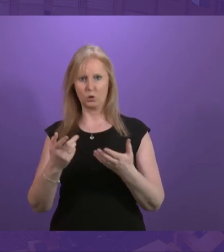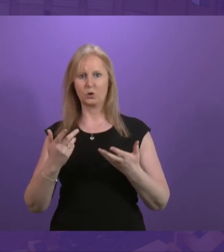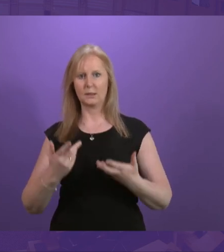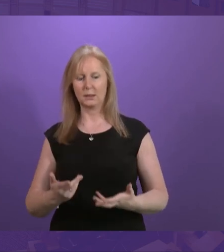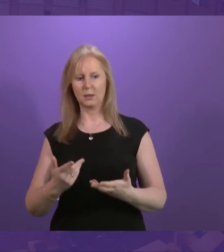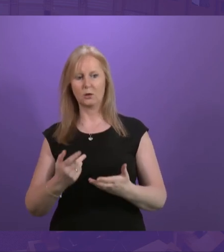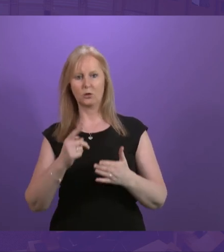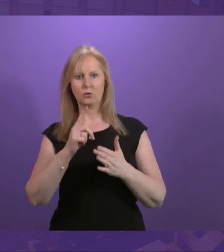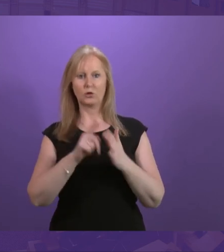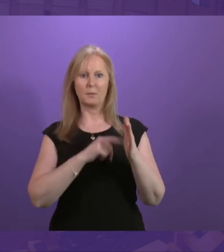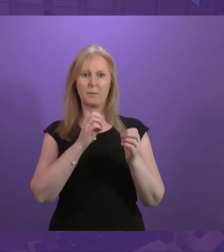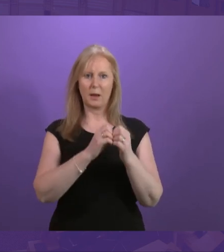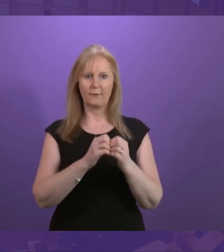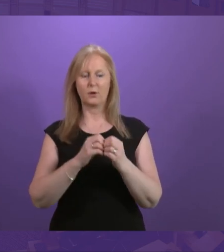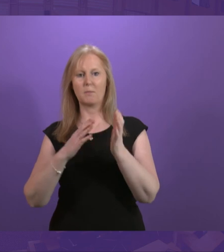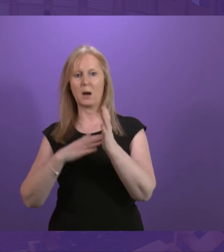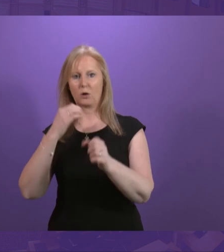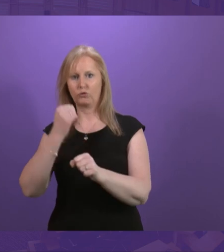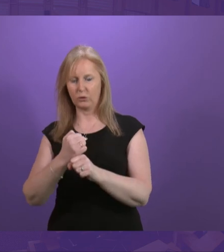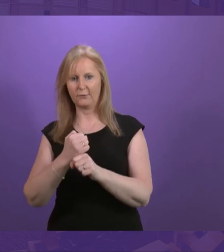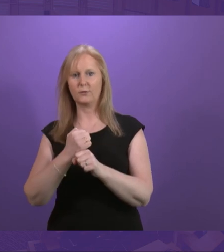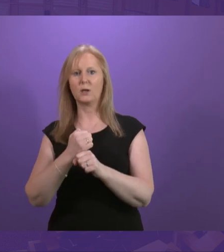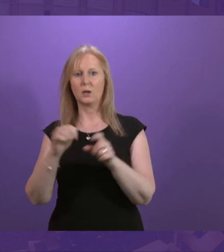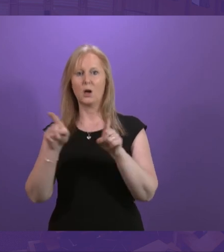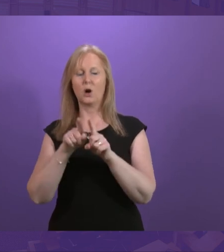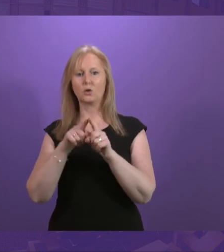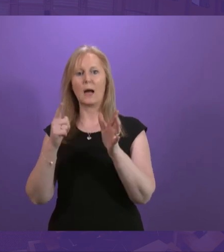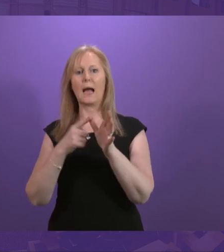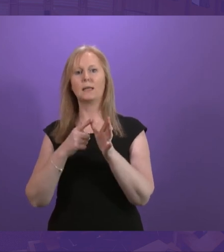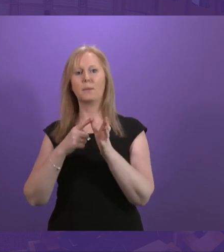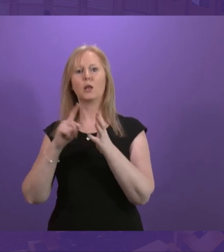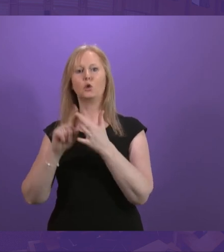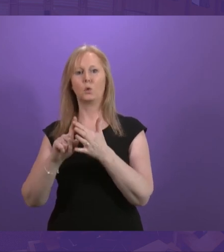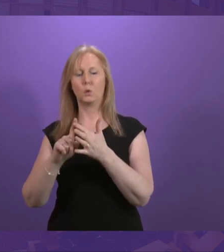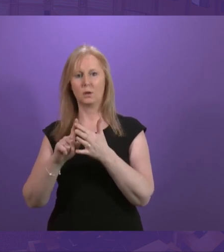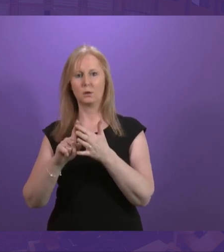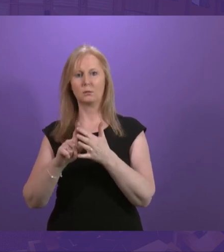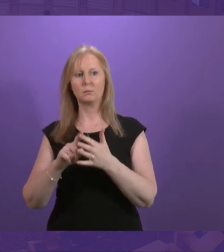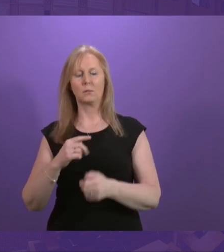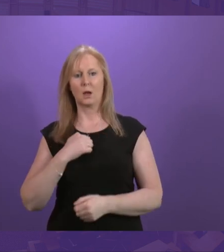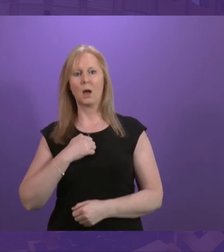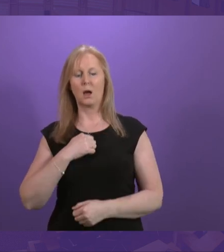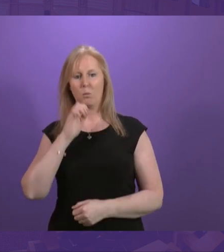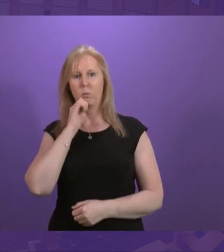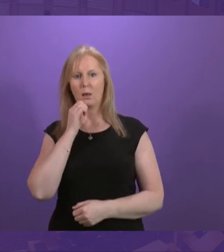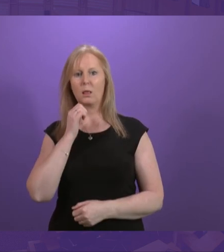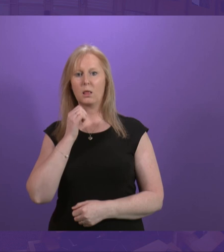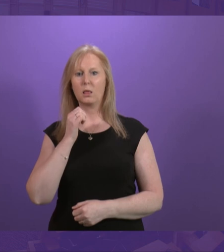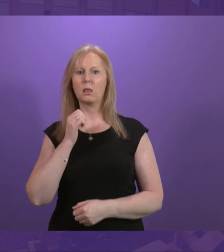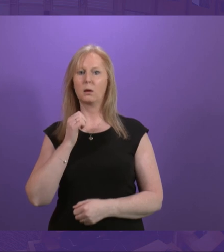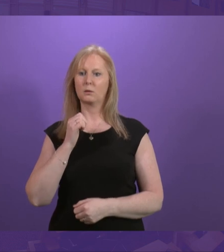from Jeremy Balfour from Mark Griffin and from Annabel Ewing and I undertake to come back to her with